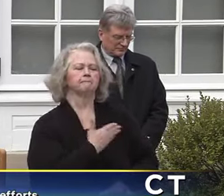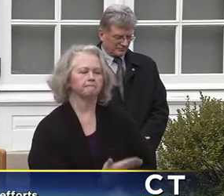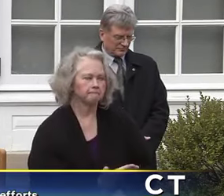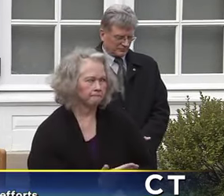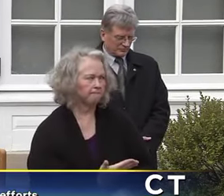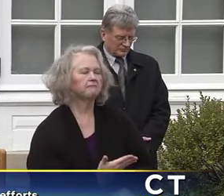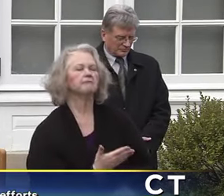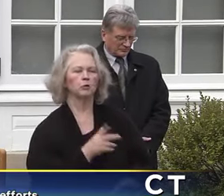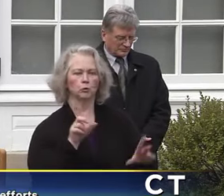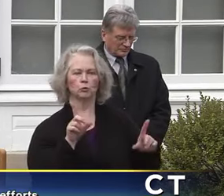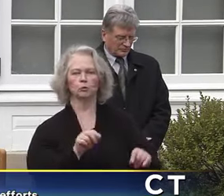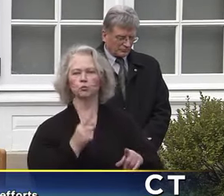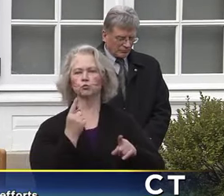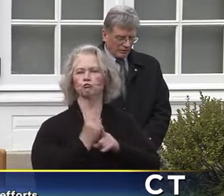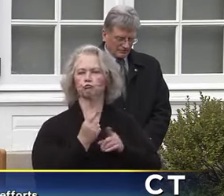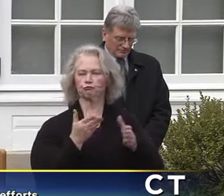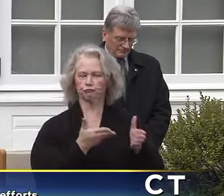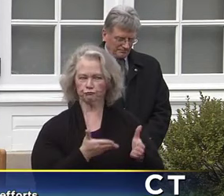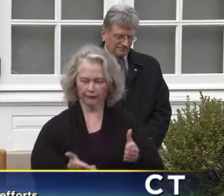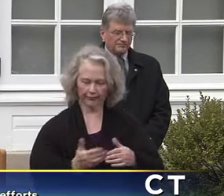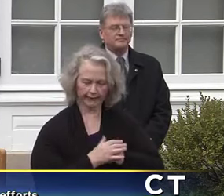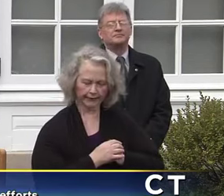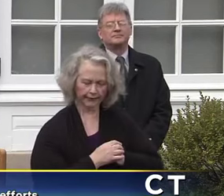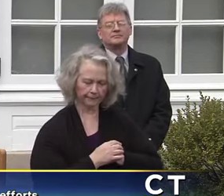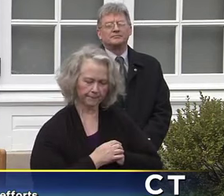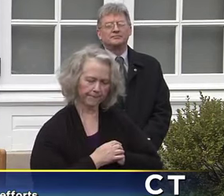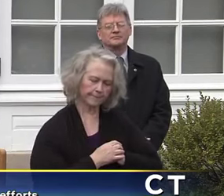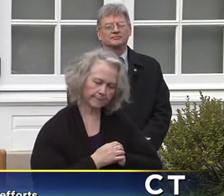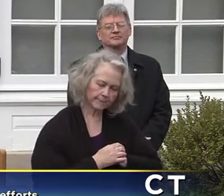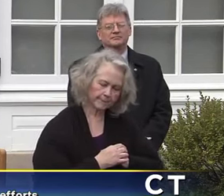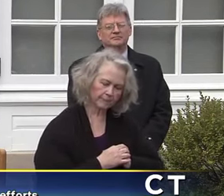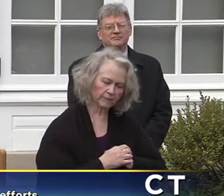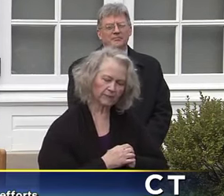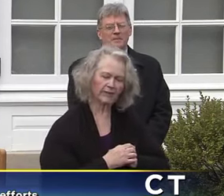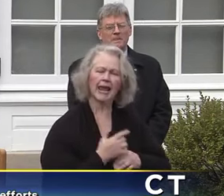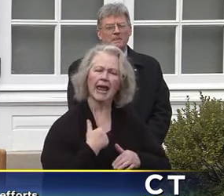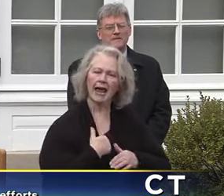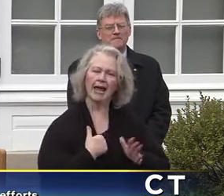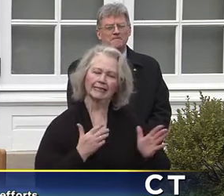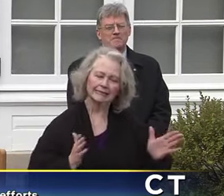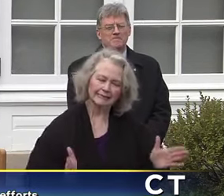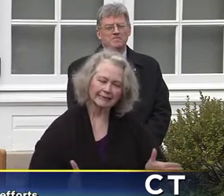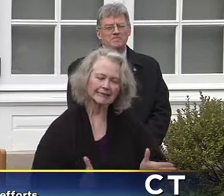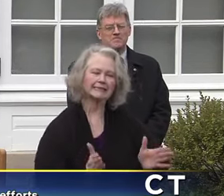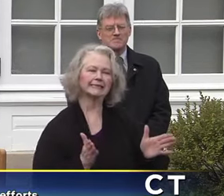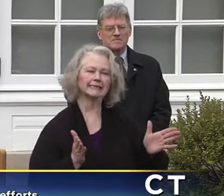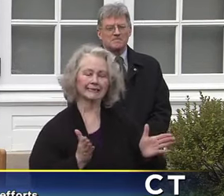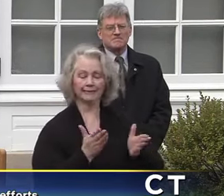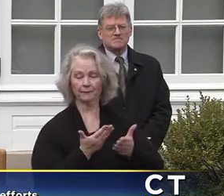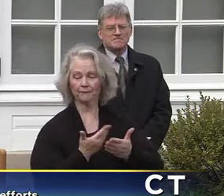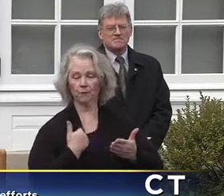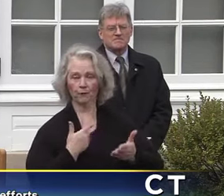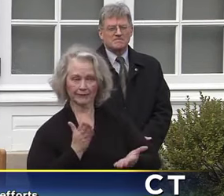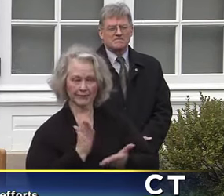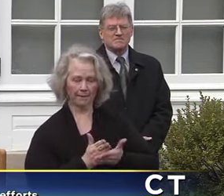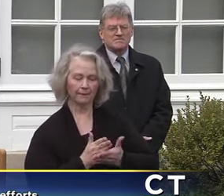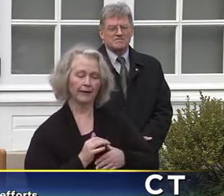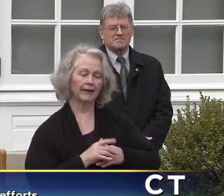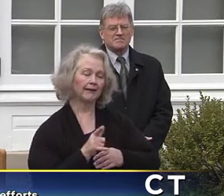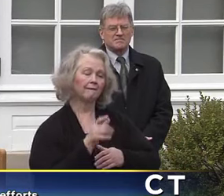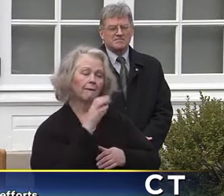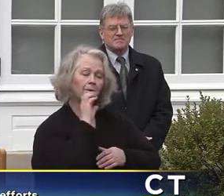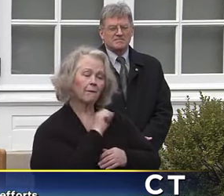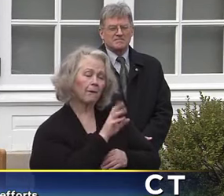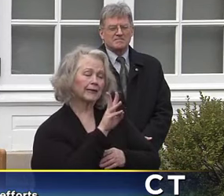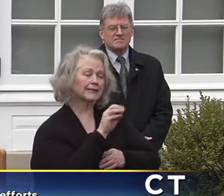they're stepping up and doing the right thing. You know, I've got to urge yet again before closing. Everybody over the age